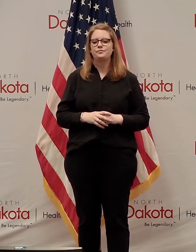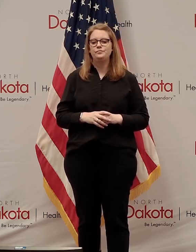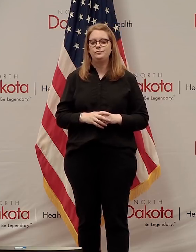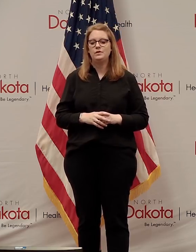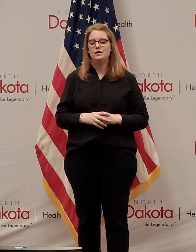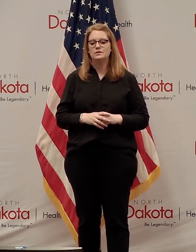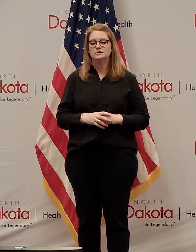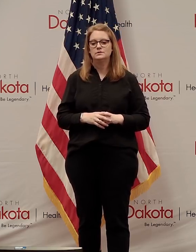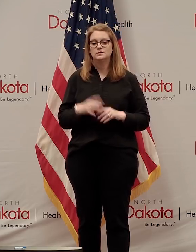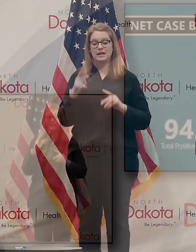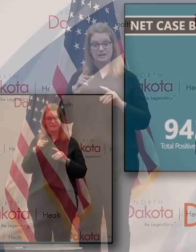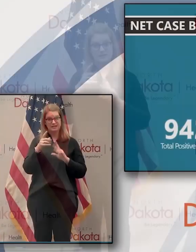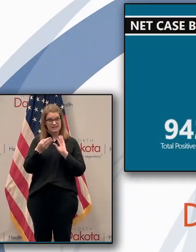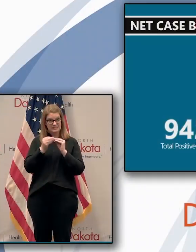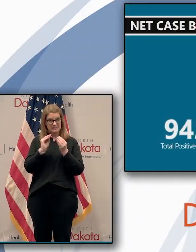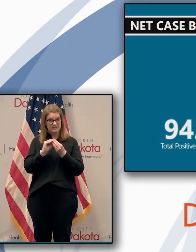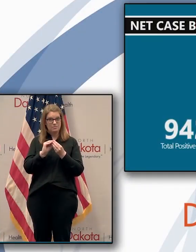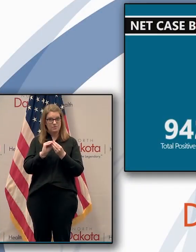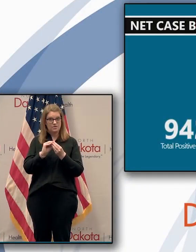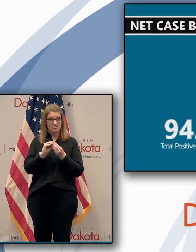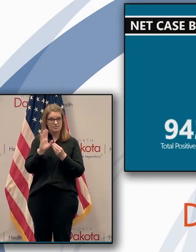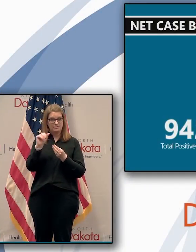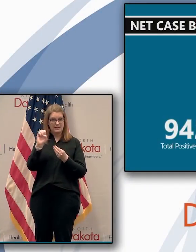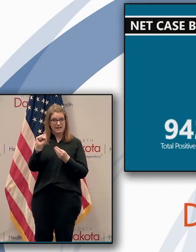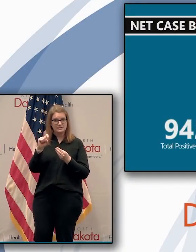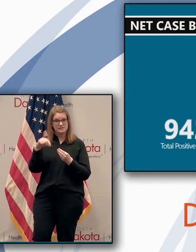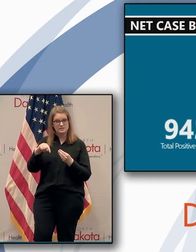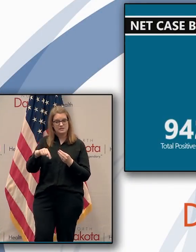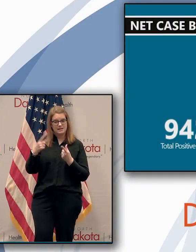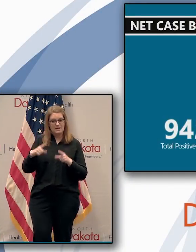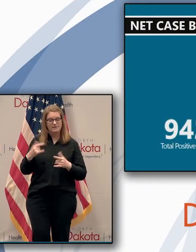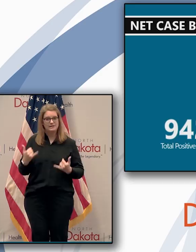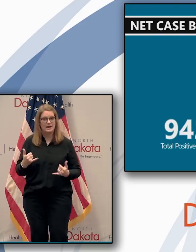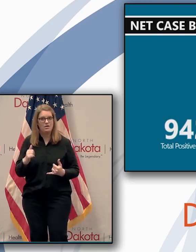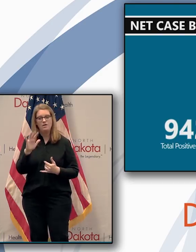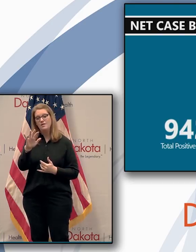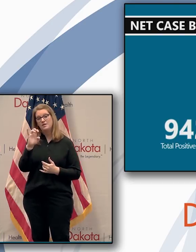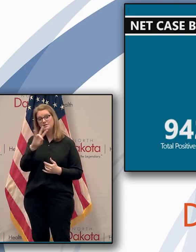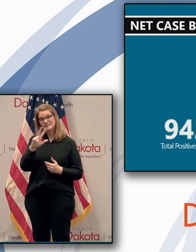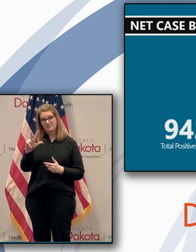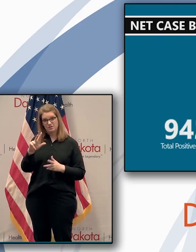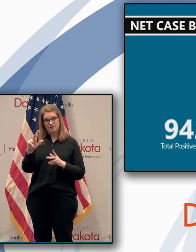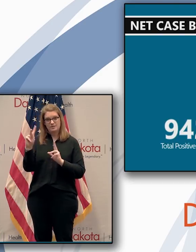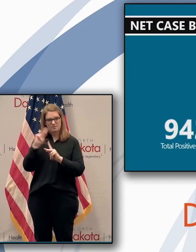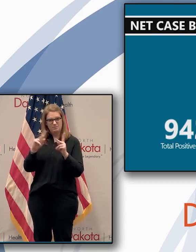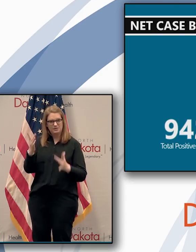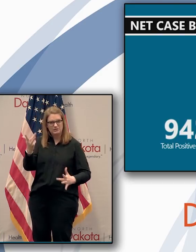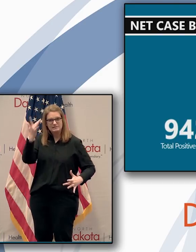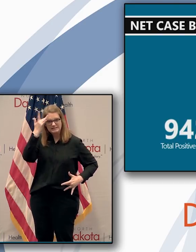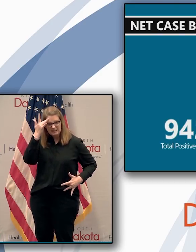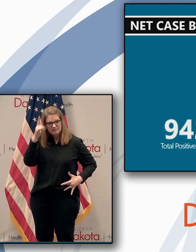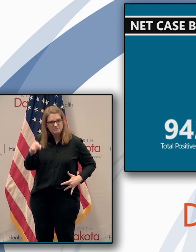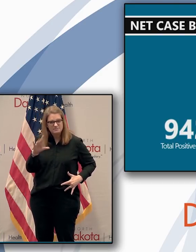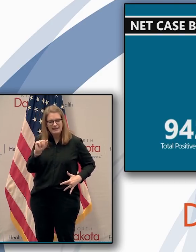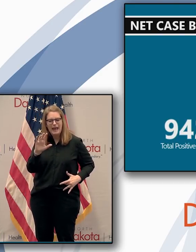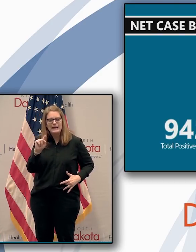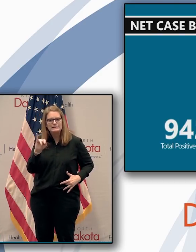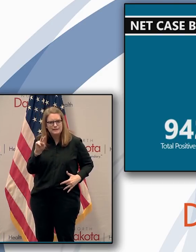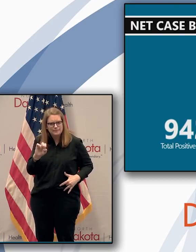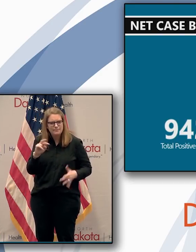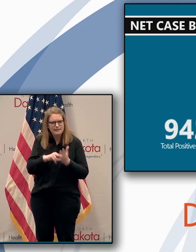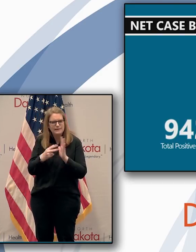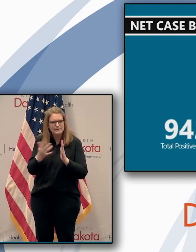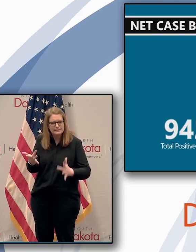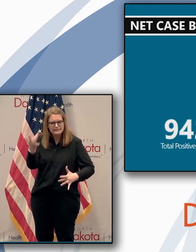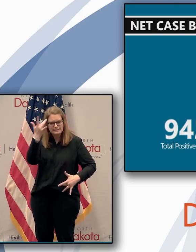confirmed cases. This is the number of cases we're actually dealing with in the state. 573 active, which means we've had